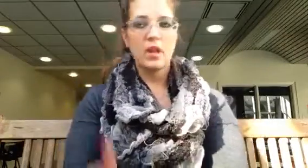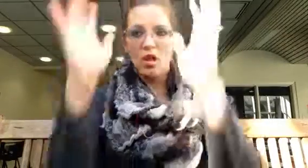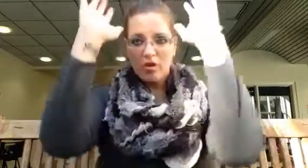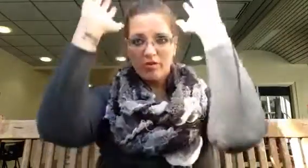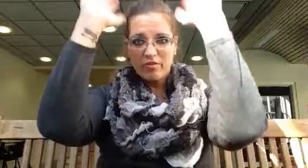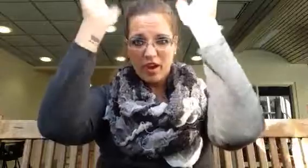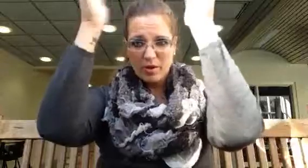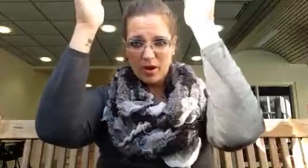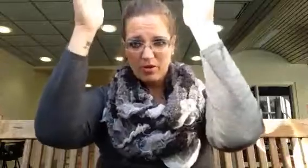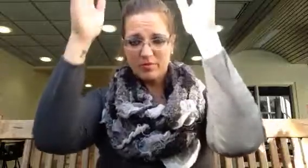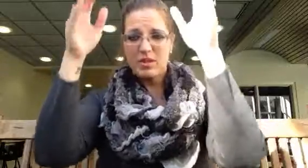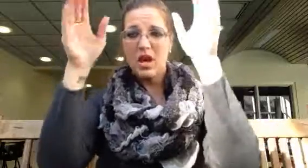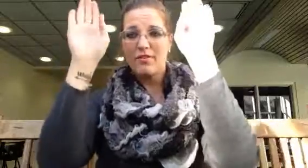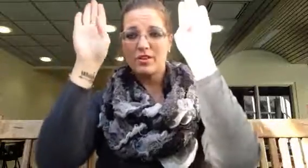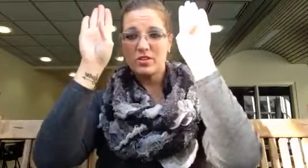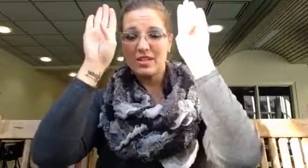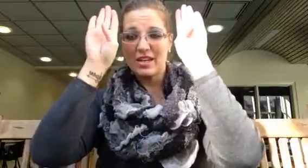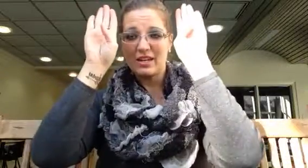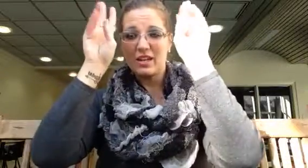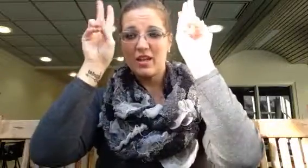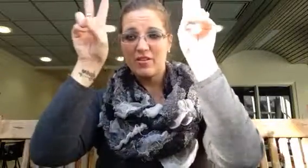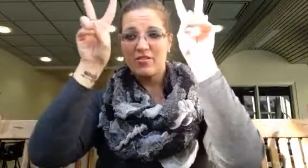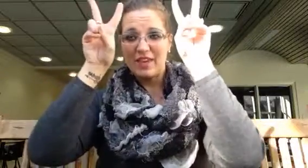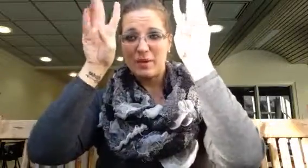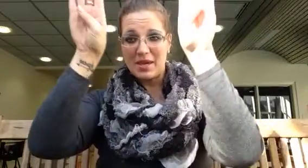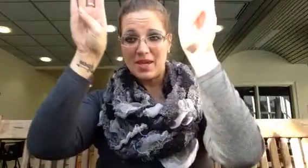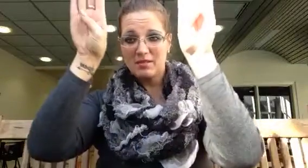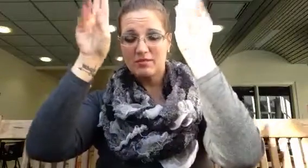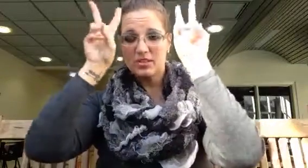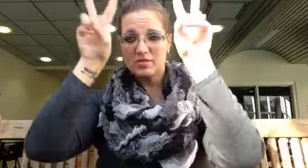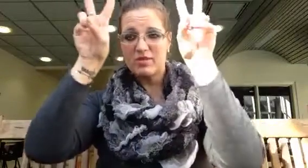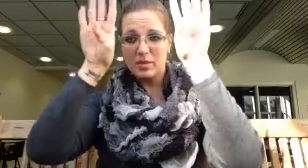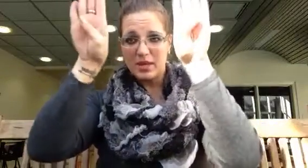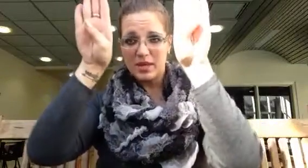Volleyball. I've also seen VB. VB. VB.